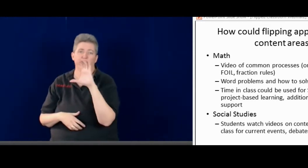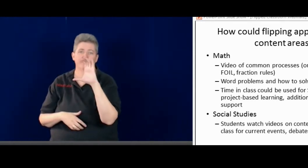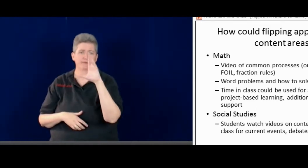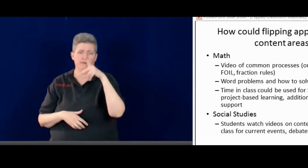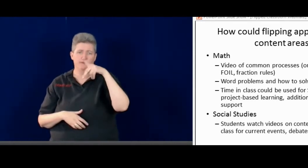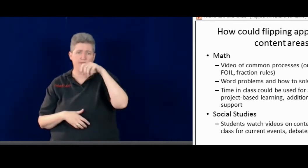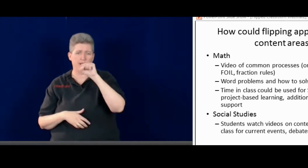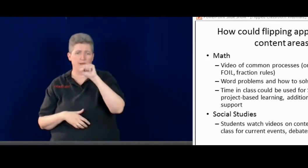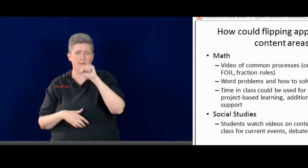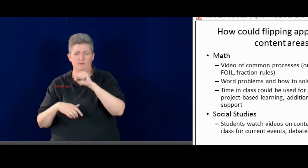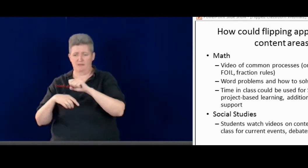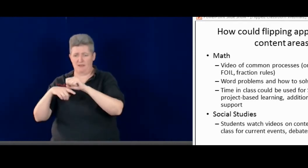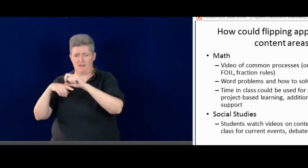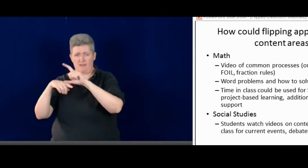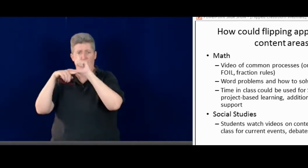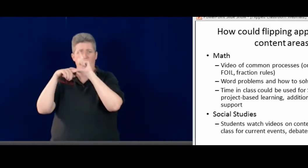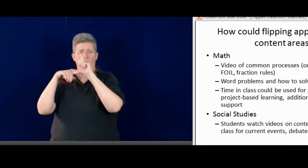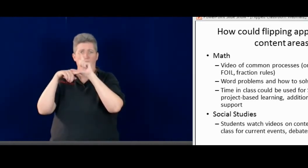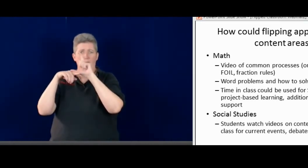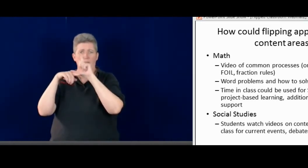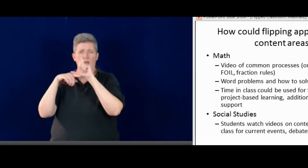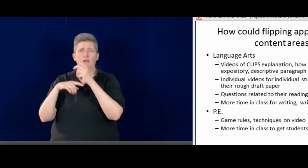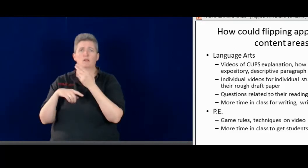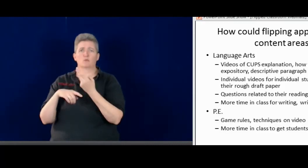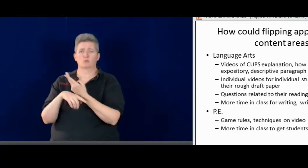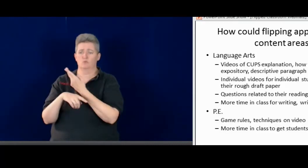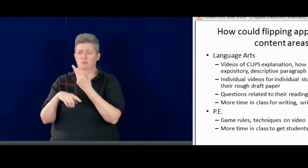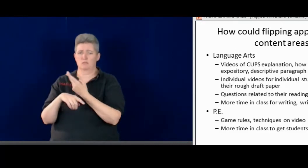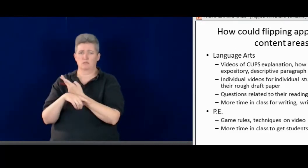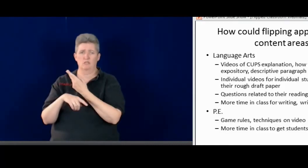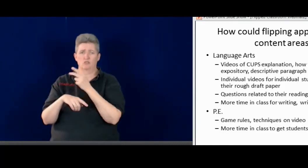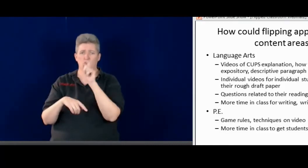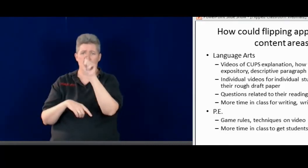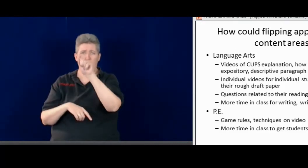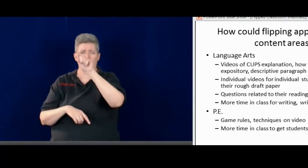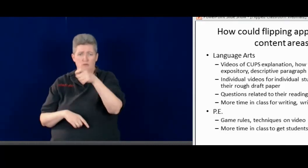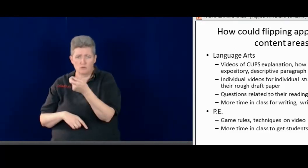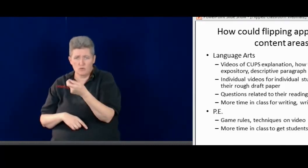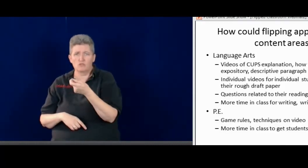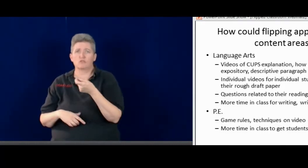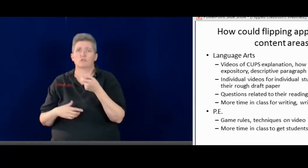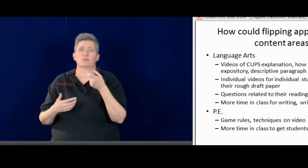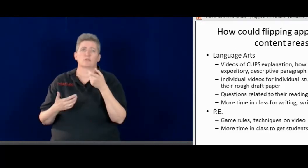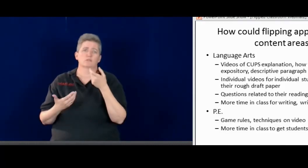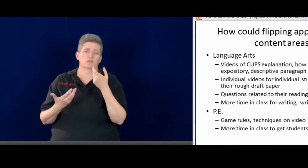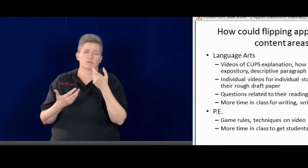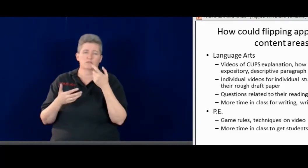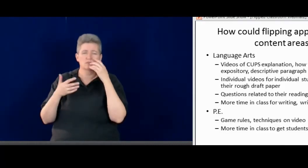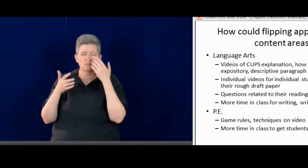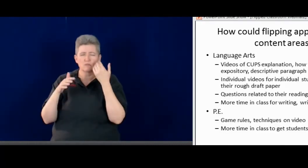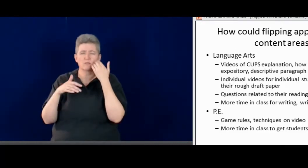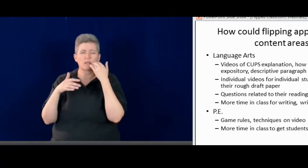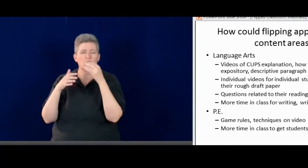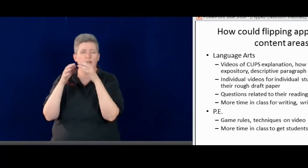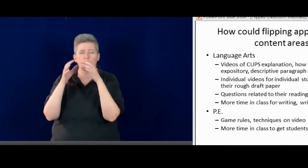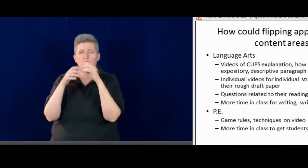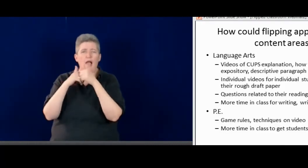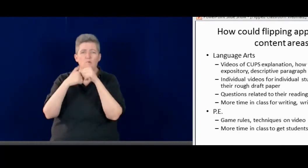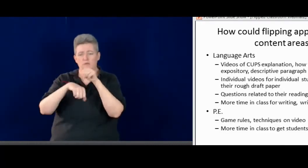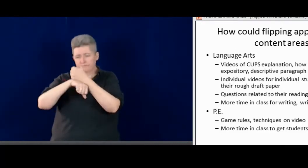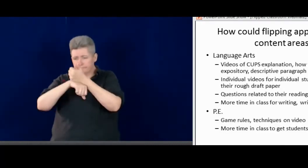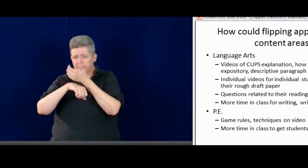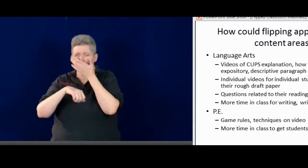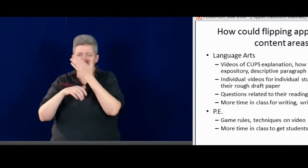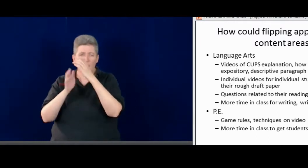And then language, like using punctuation, capitalization,